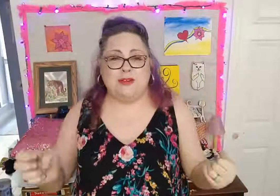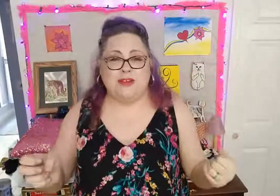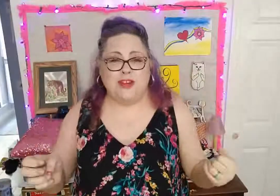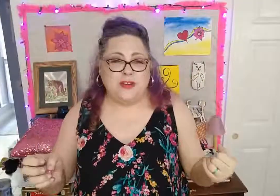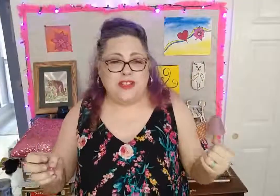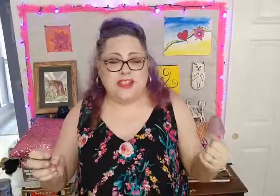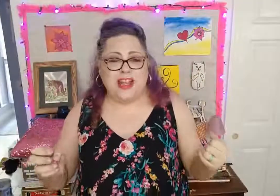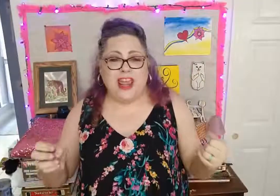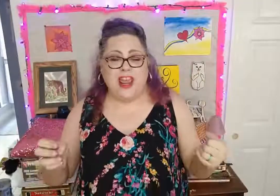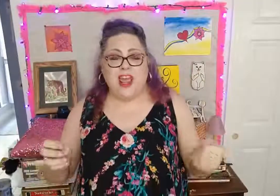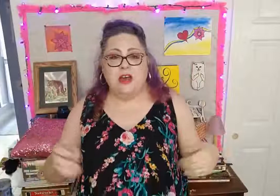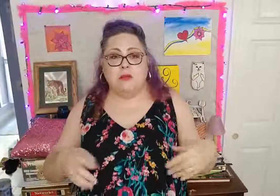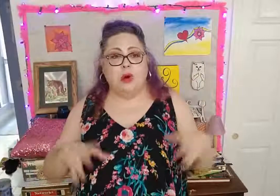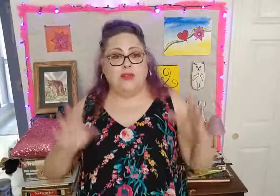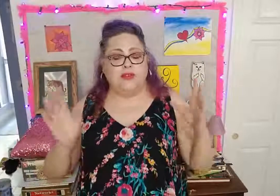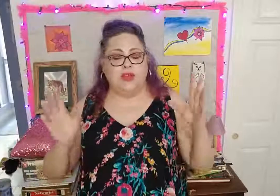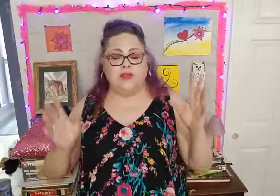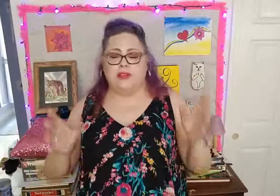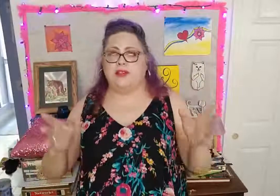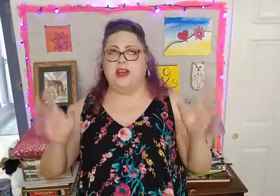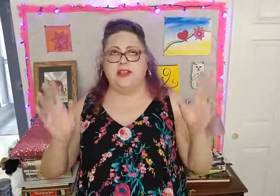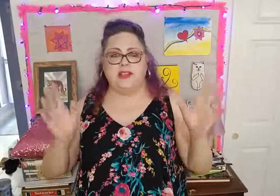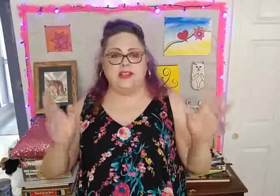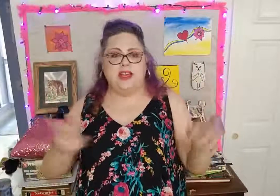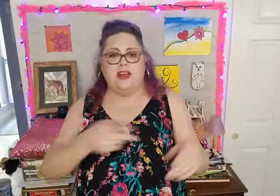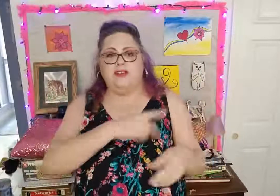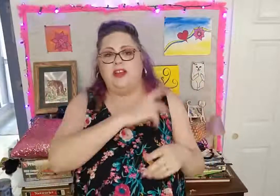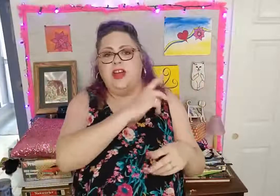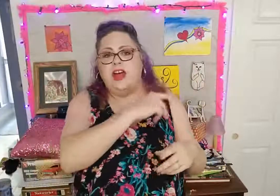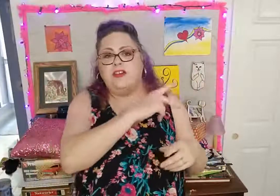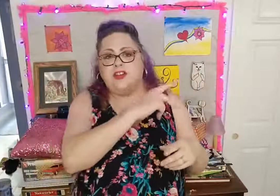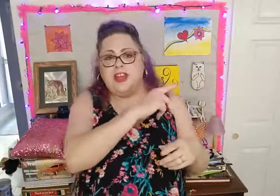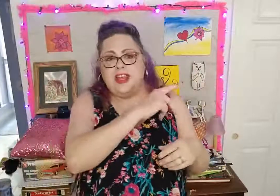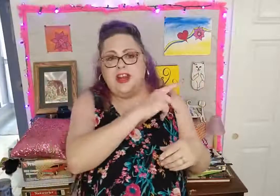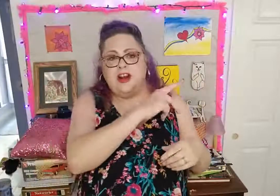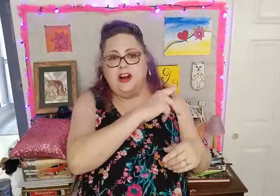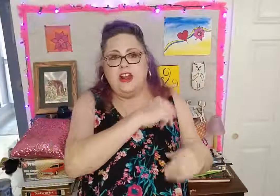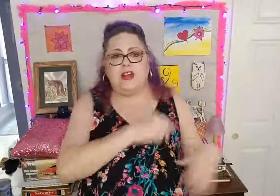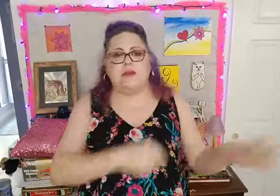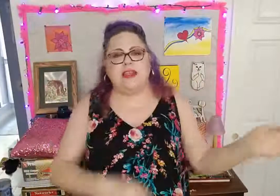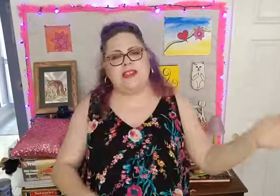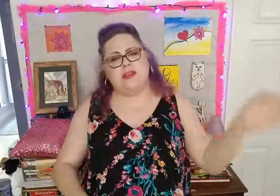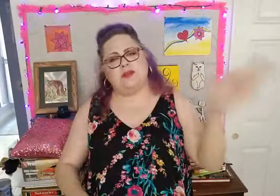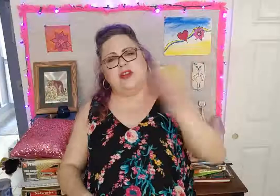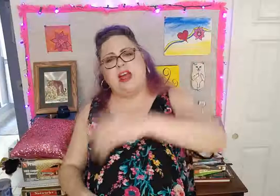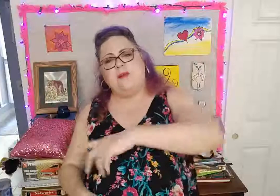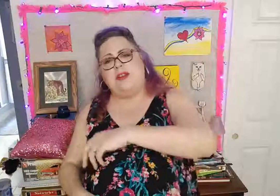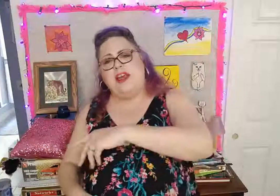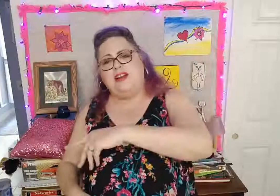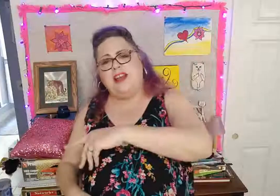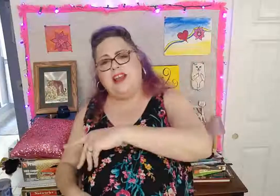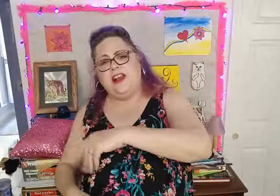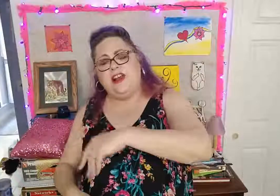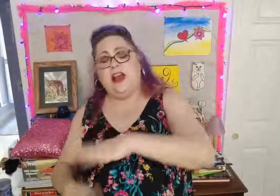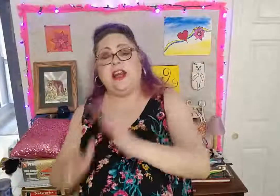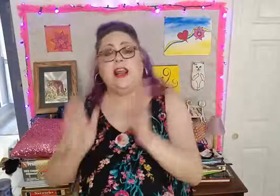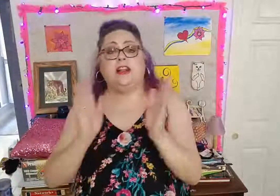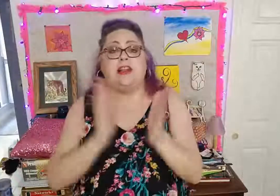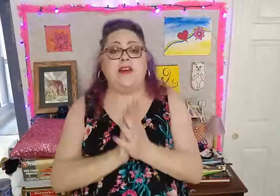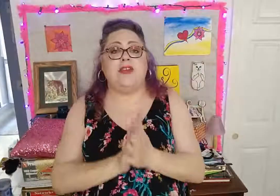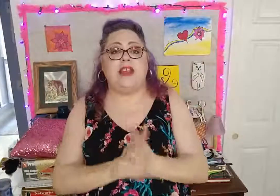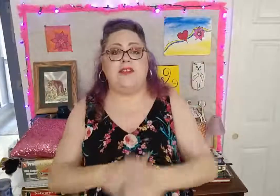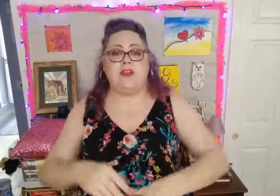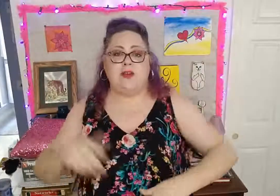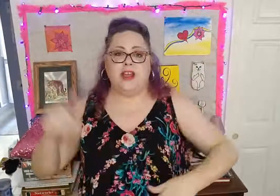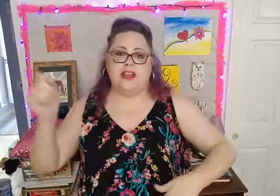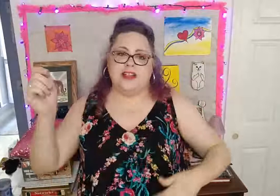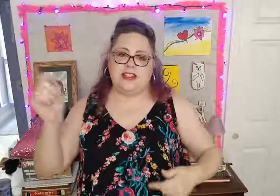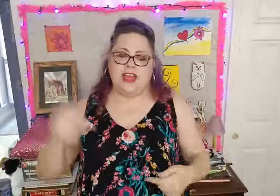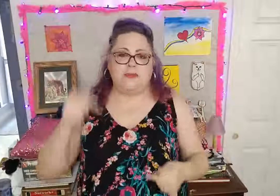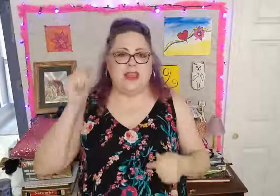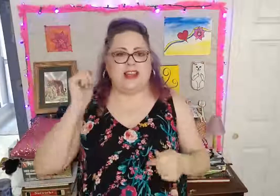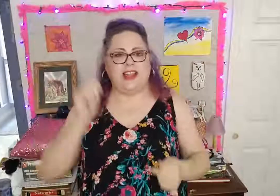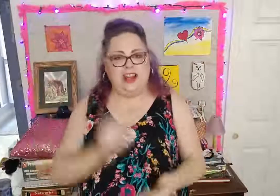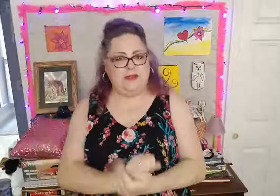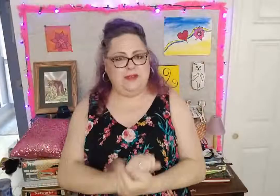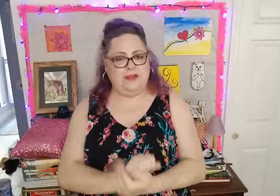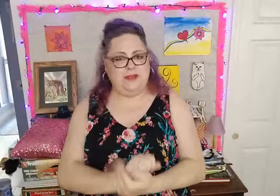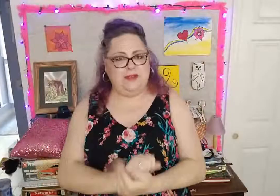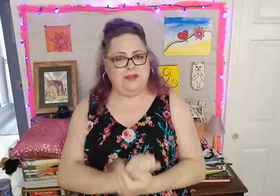Reviews today. More reviews on tons of stuff over here. Please subscribe down here. And I'd love it if you'd tap that like before you go.